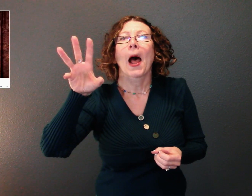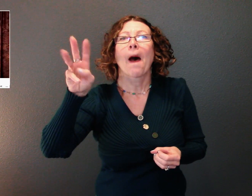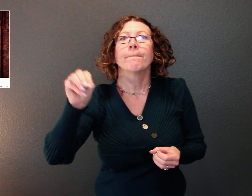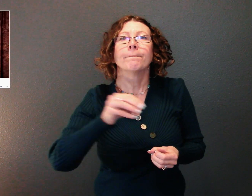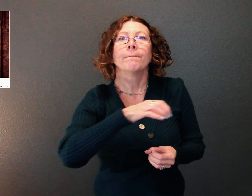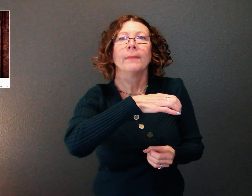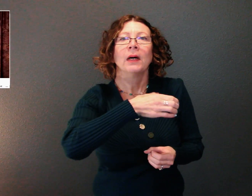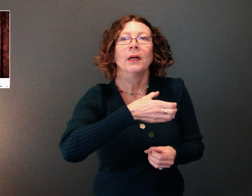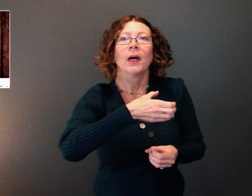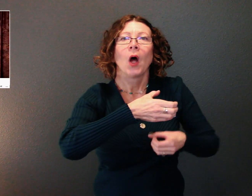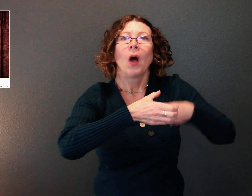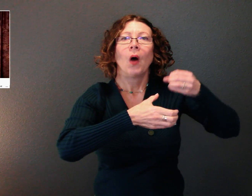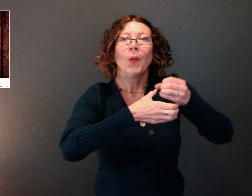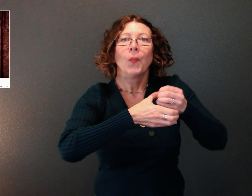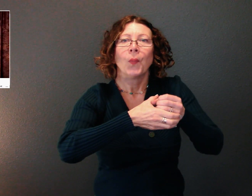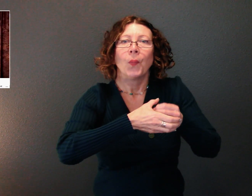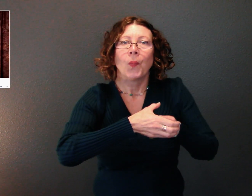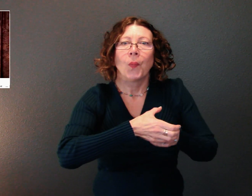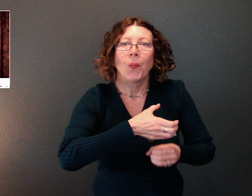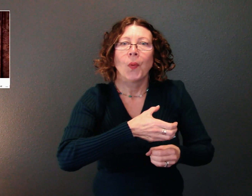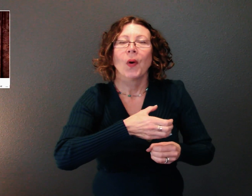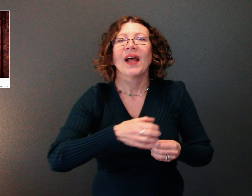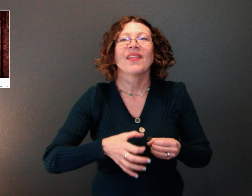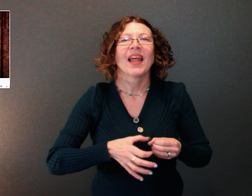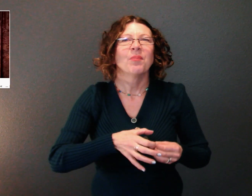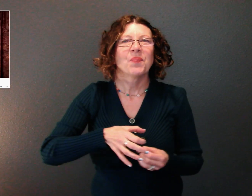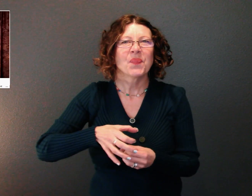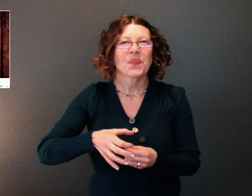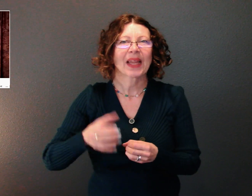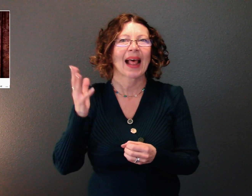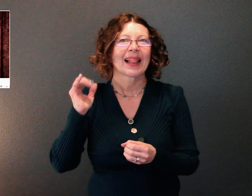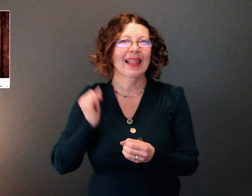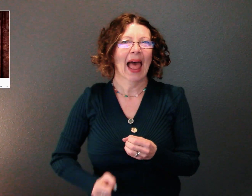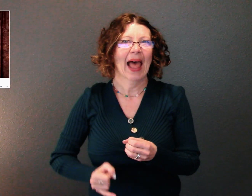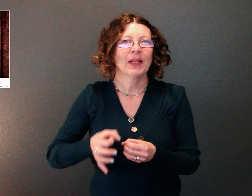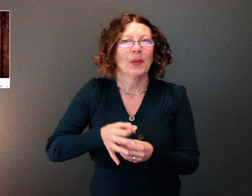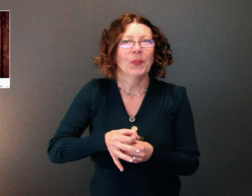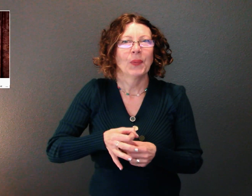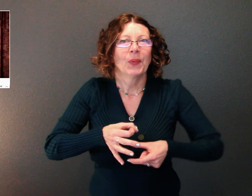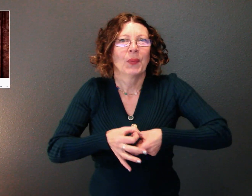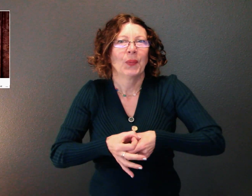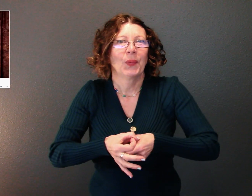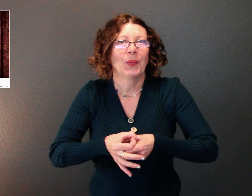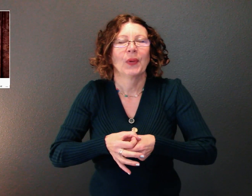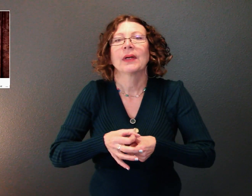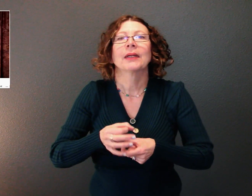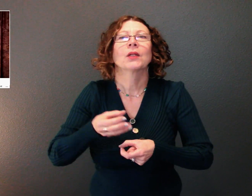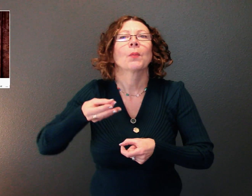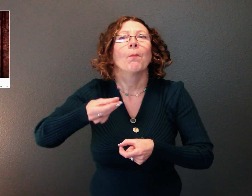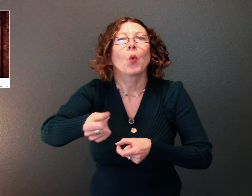move out of the body through the rectum and then through a couple of rings of smooth muscle, rings skeletal muscle known as the anus.